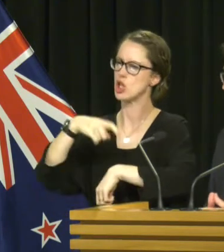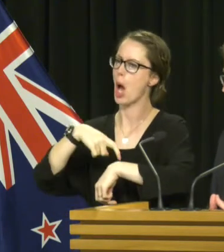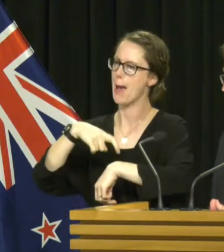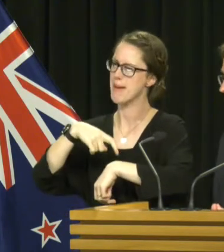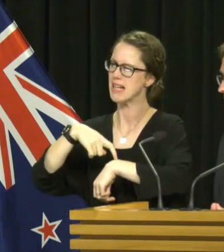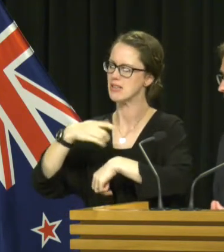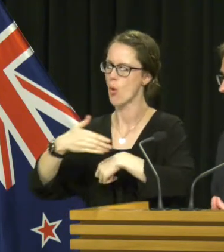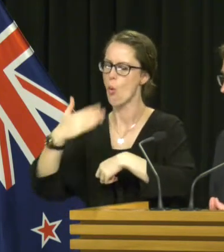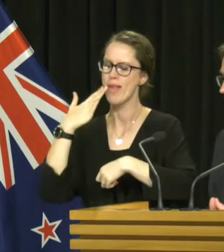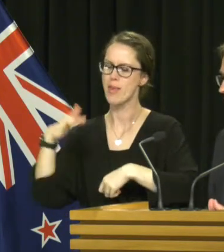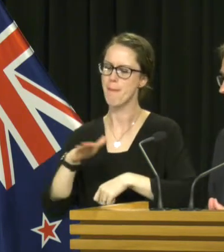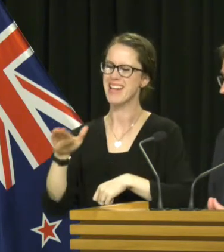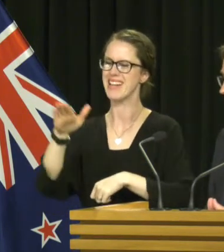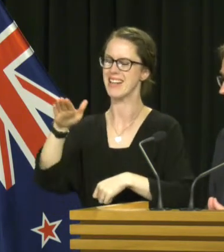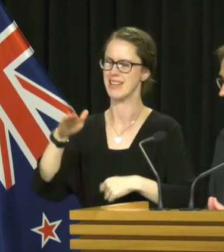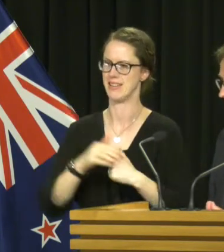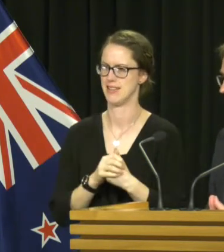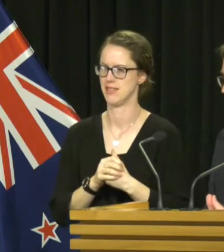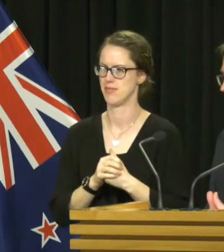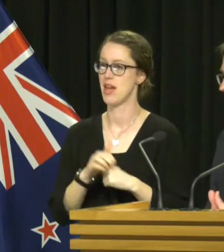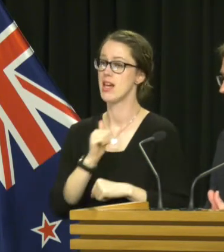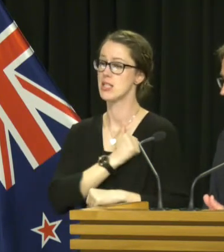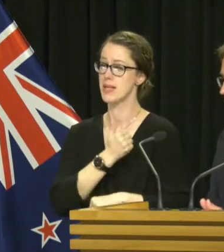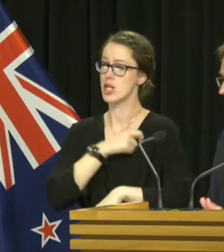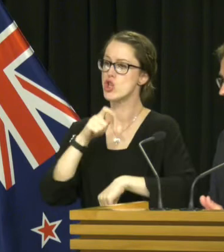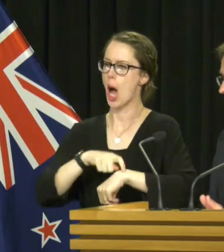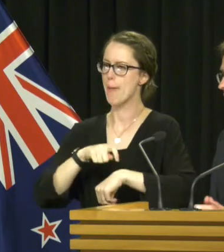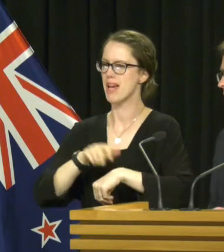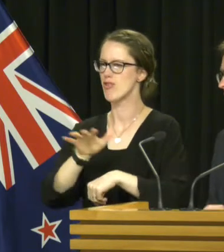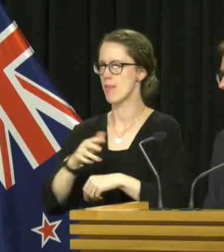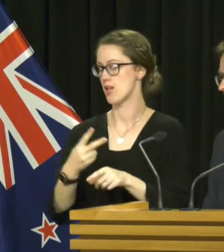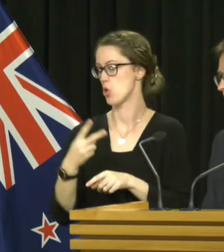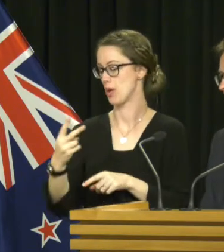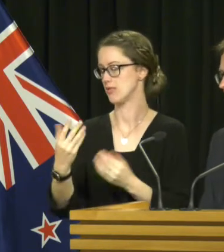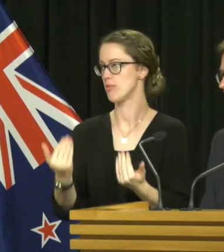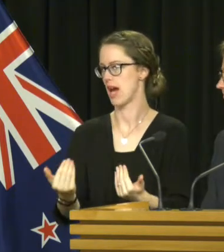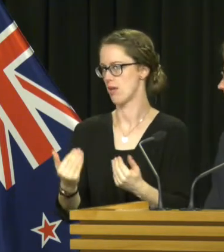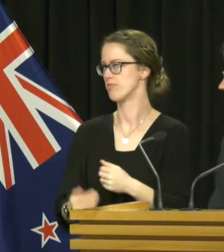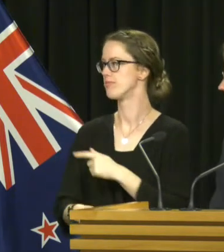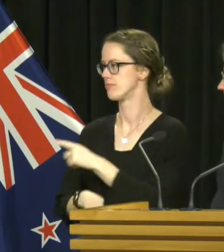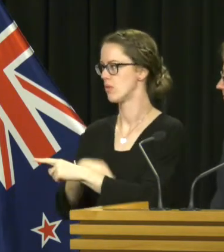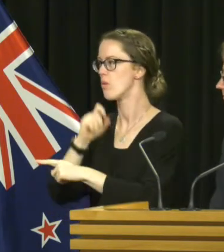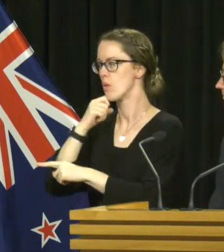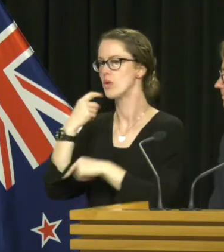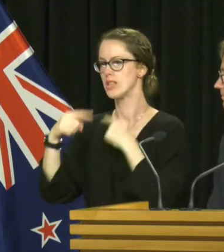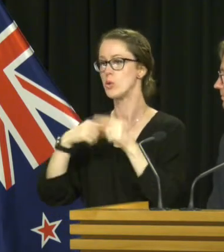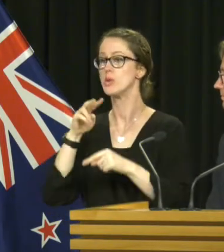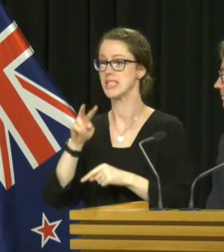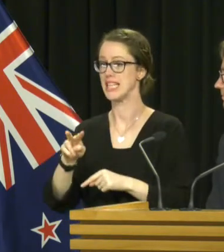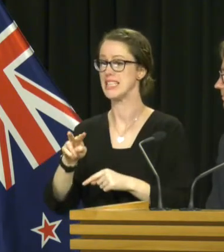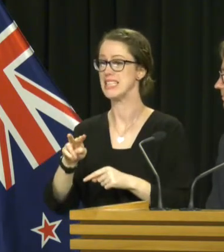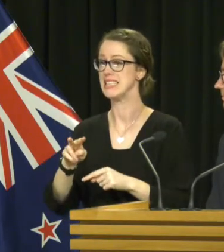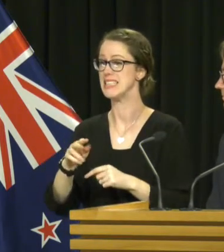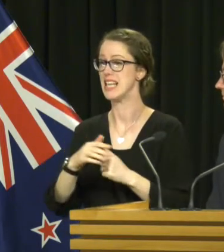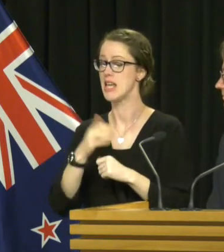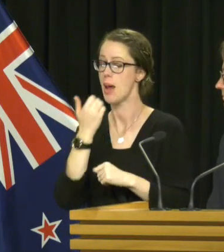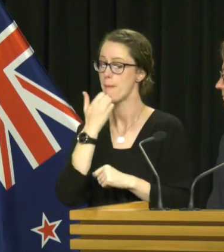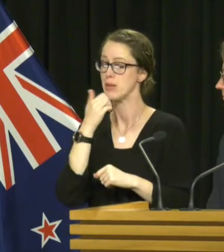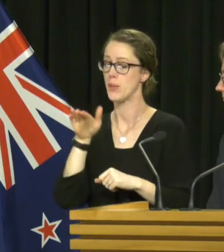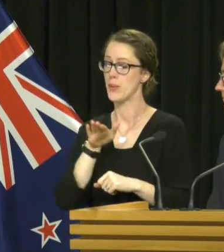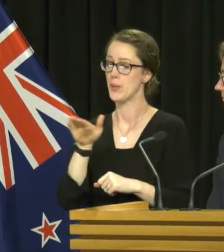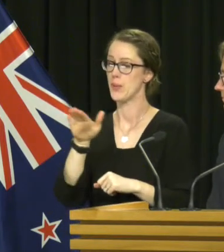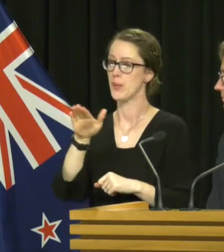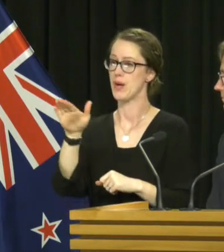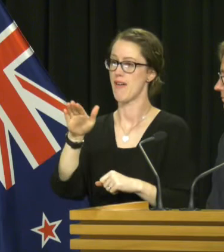timing for when the peak would be and the expected timing is in around two weeks time. So we will continue to see these numbers